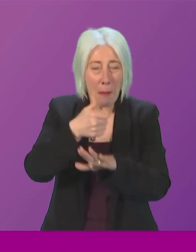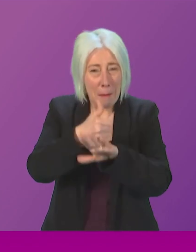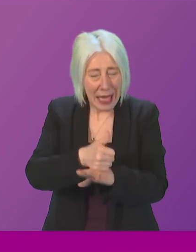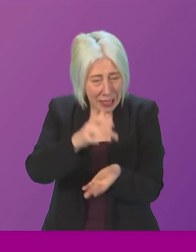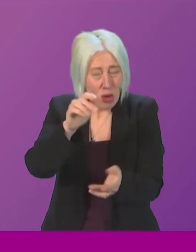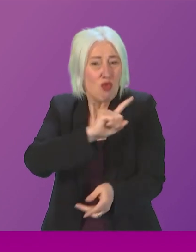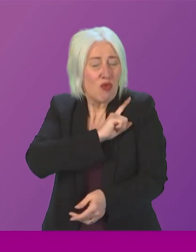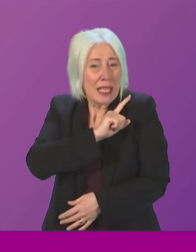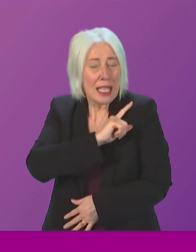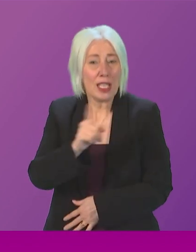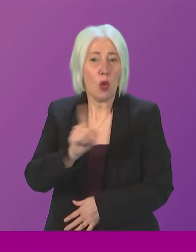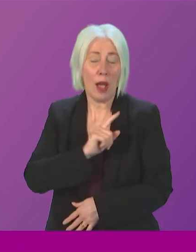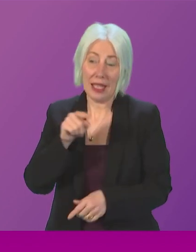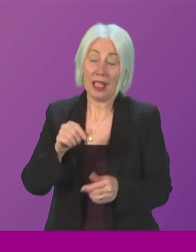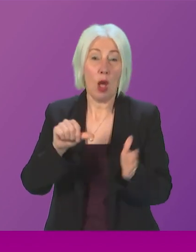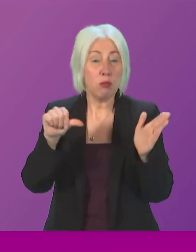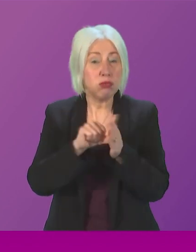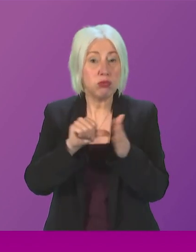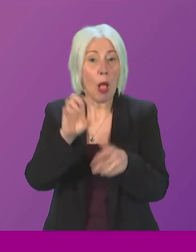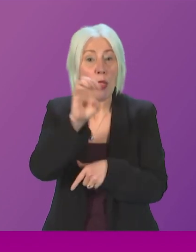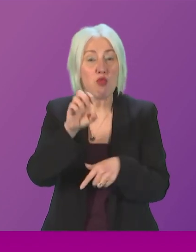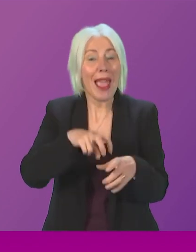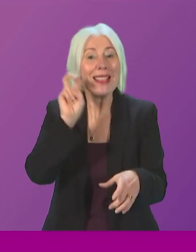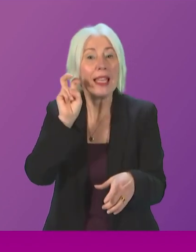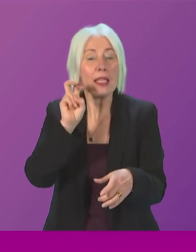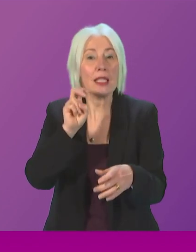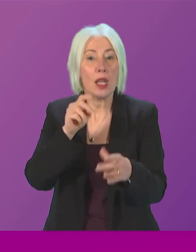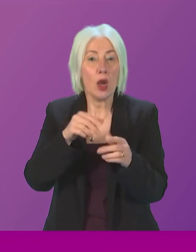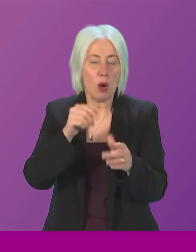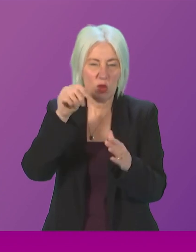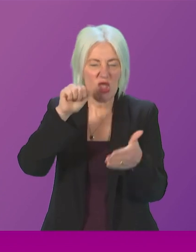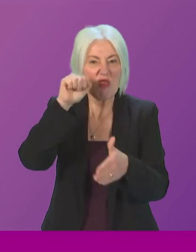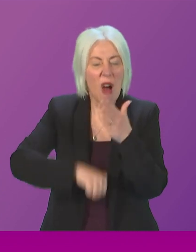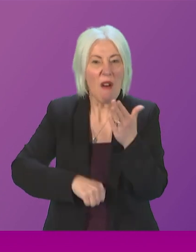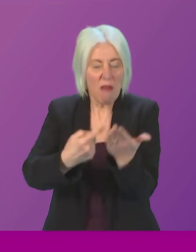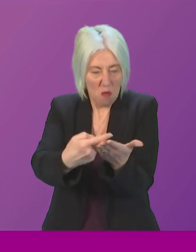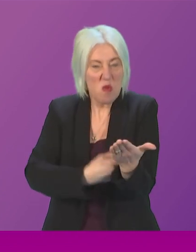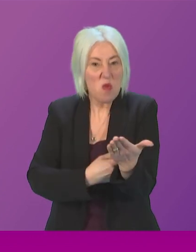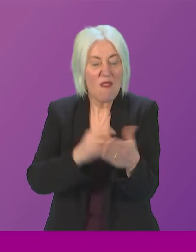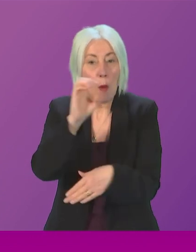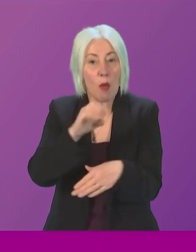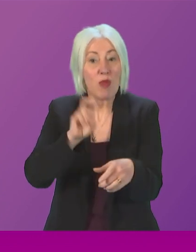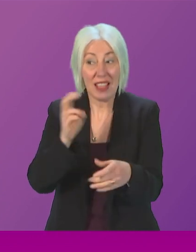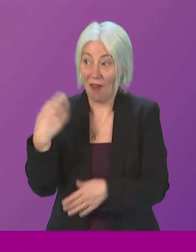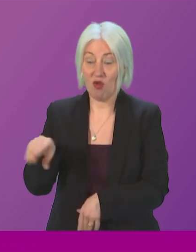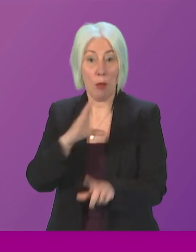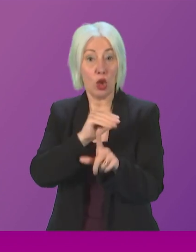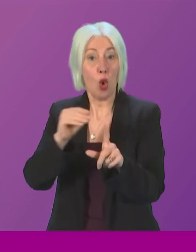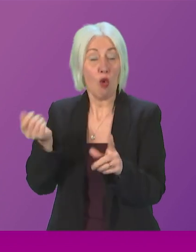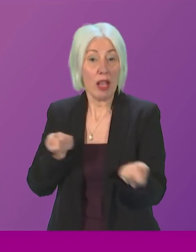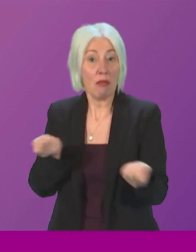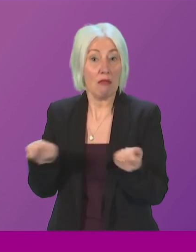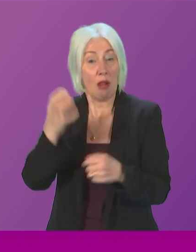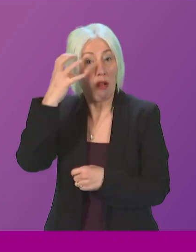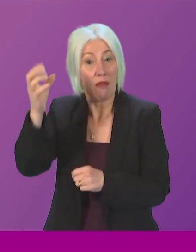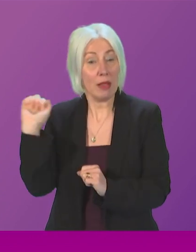challenge is the hard Brexit imposed upon us by a UK government. So, once again, the Scottish